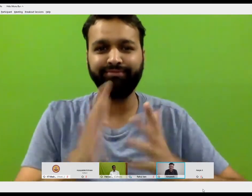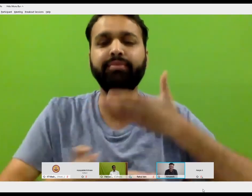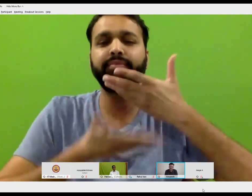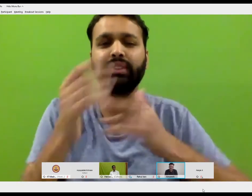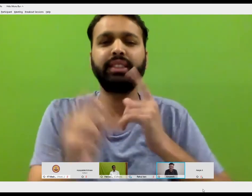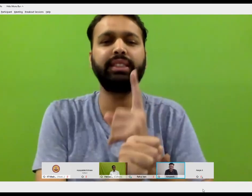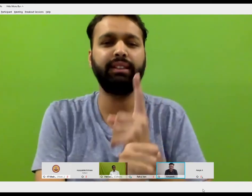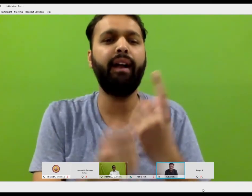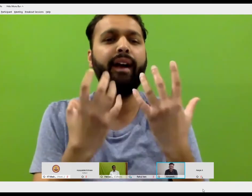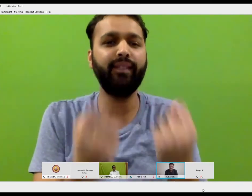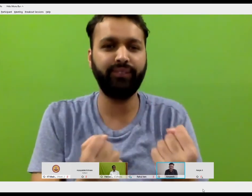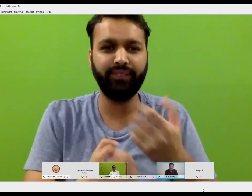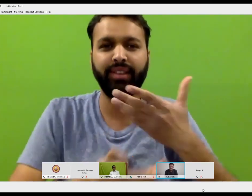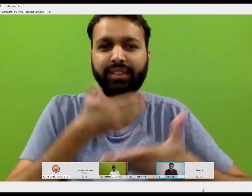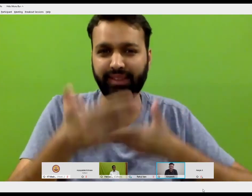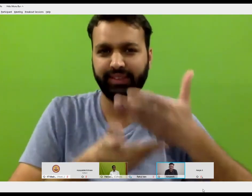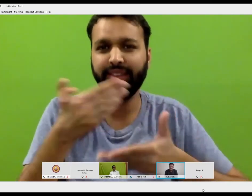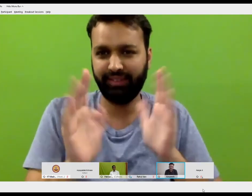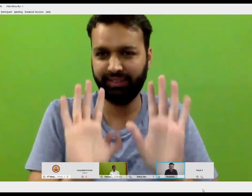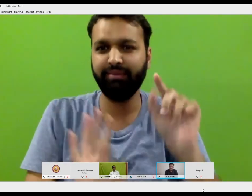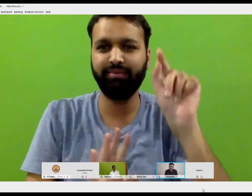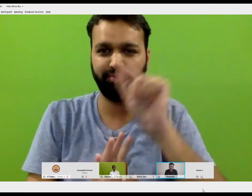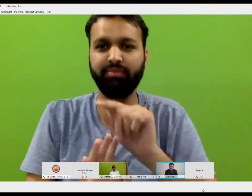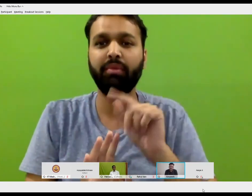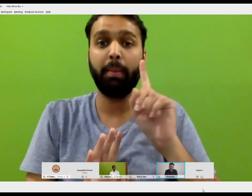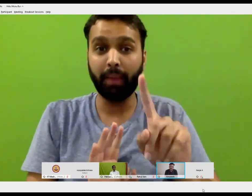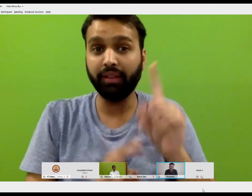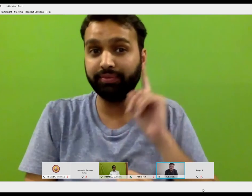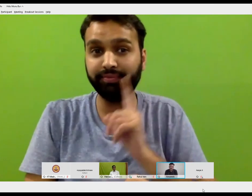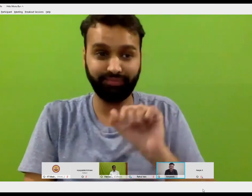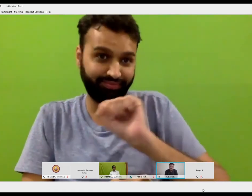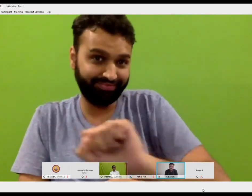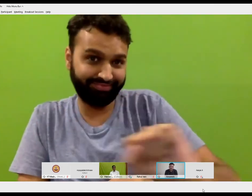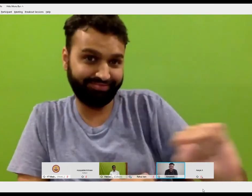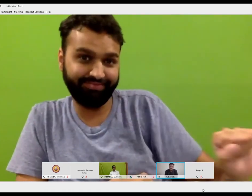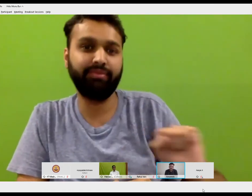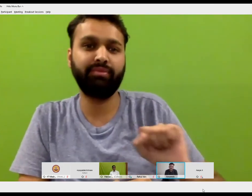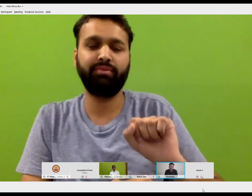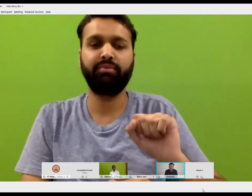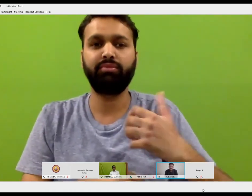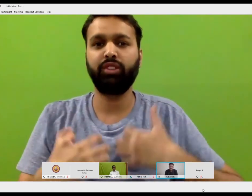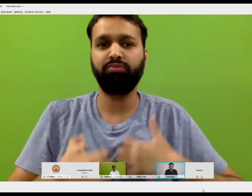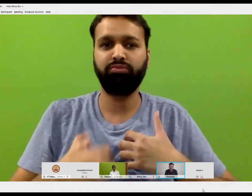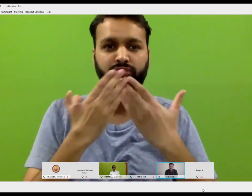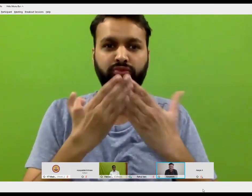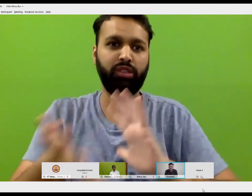an education where you have, you know, like teachers, you know, using sign language to teach